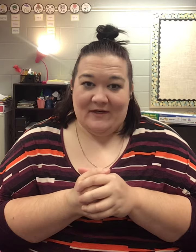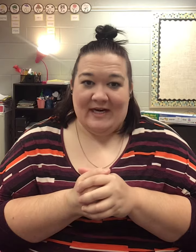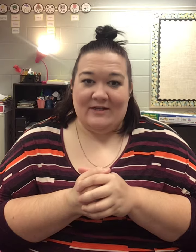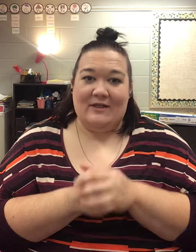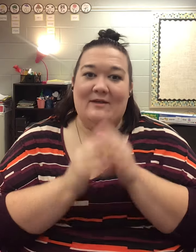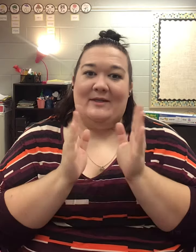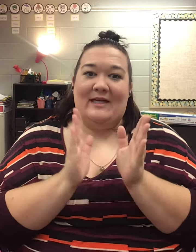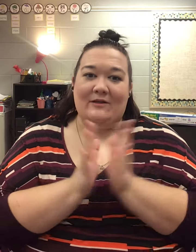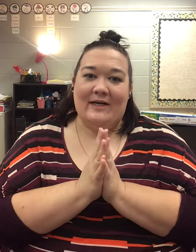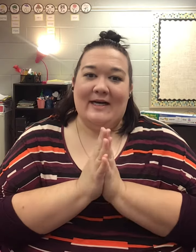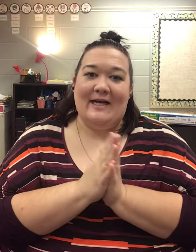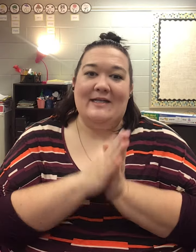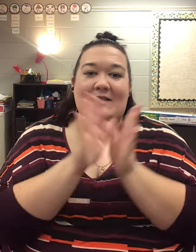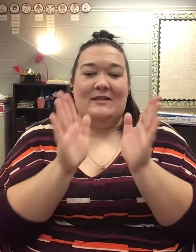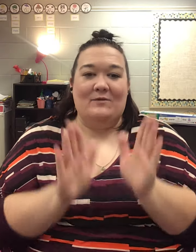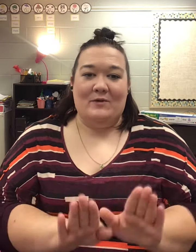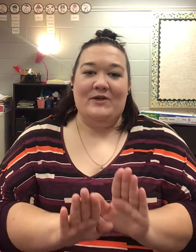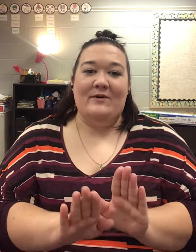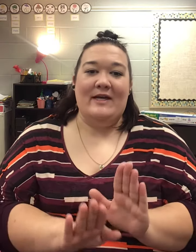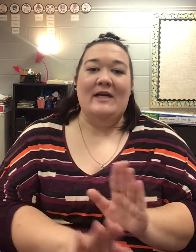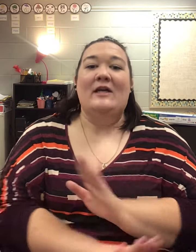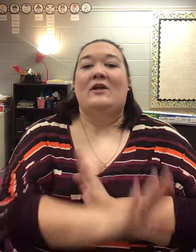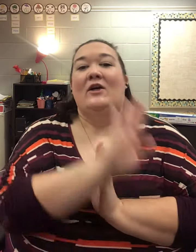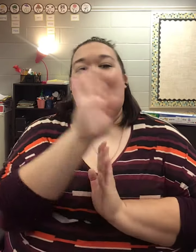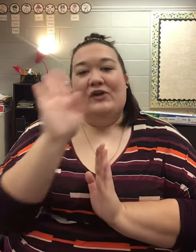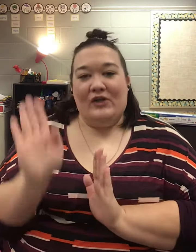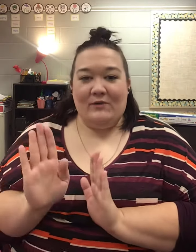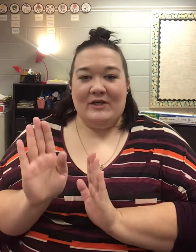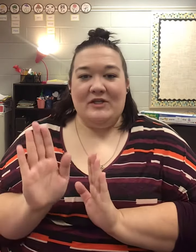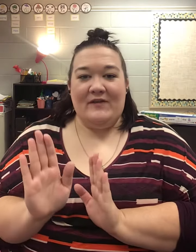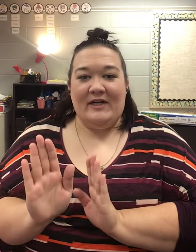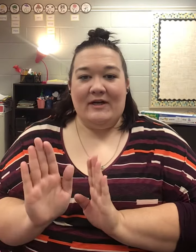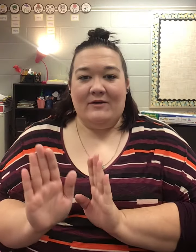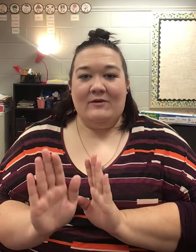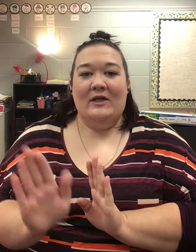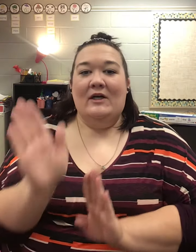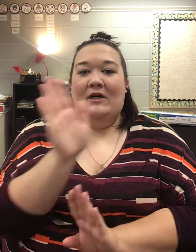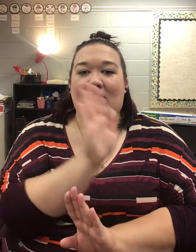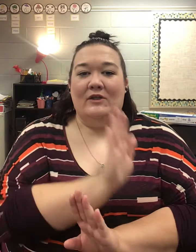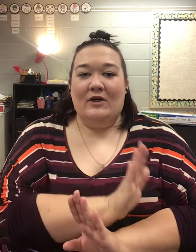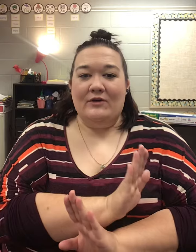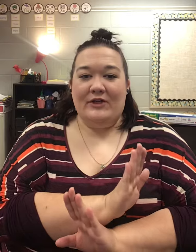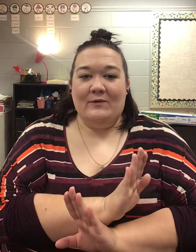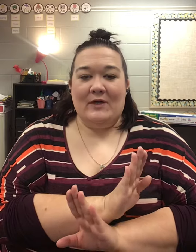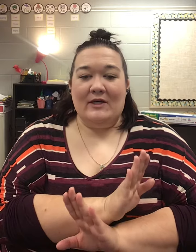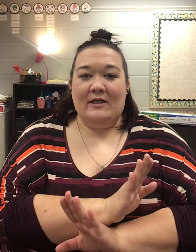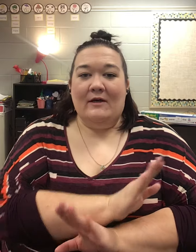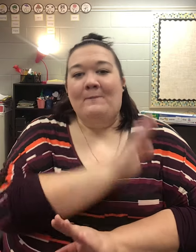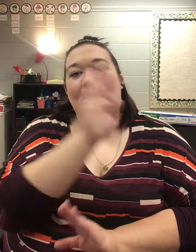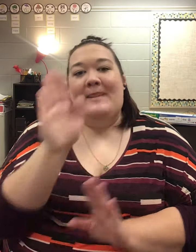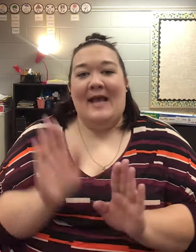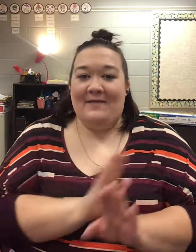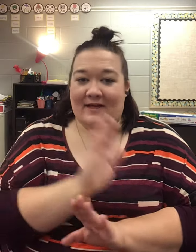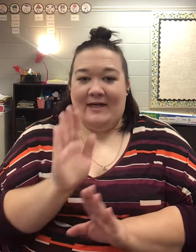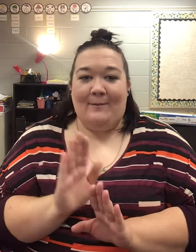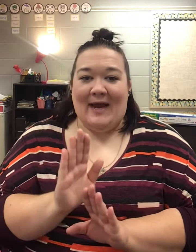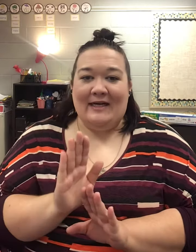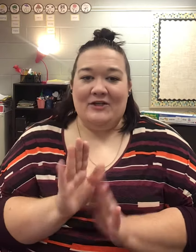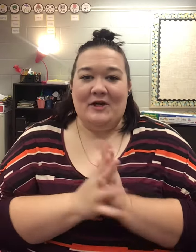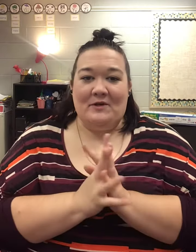So I can be like, okay guys, this is what we're doing. Go watch the video, go do your work, and then come back and show it